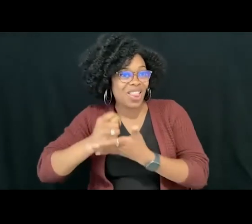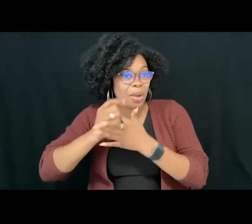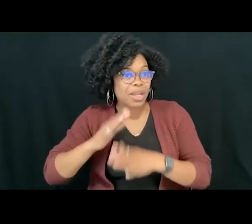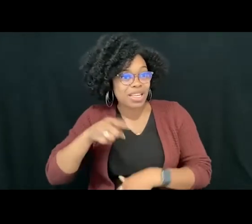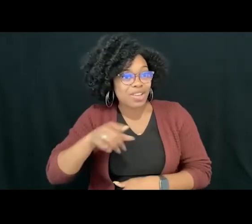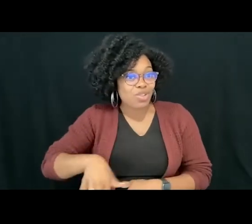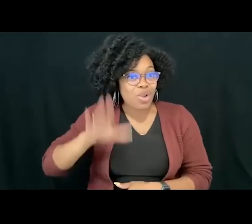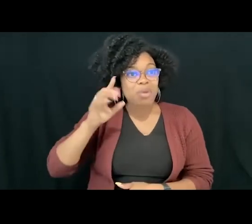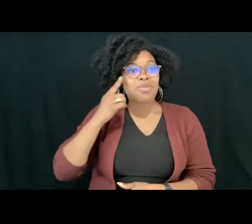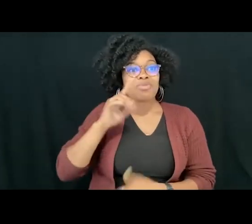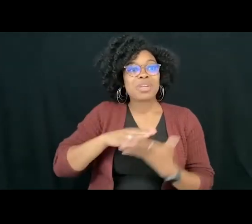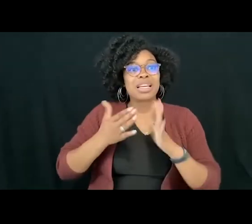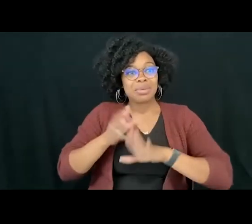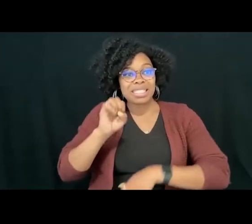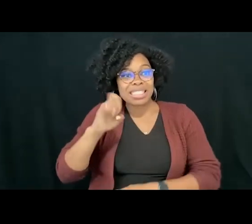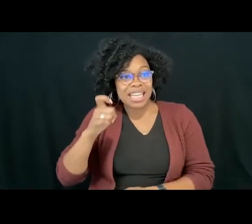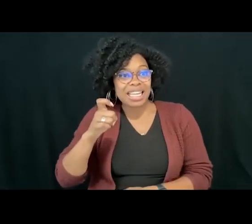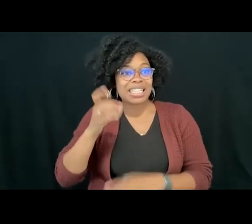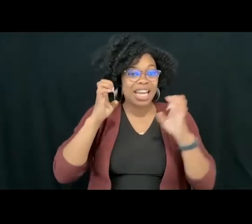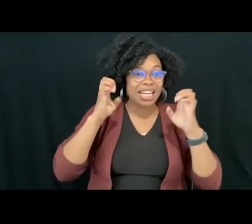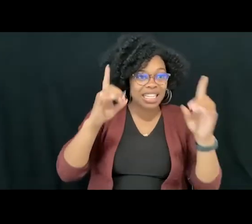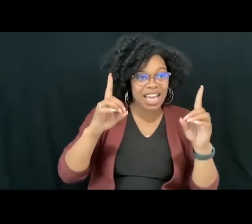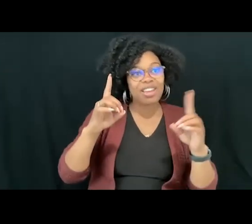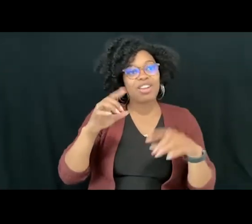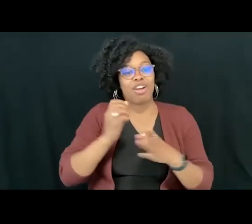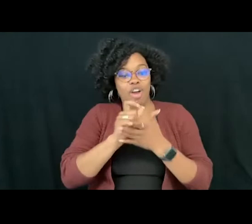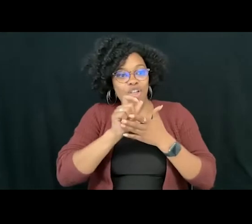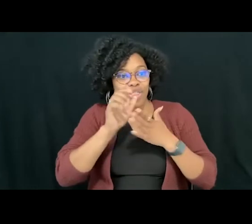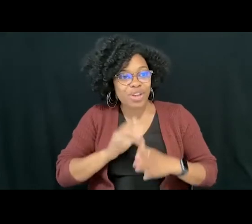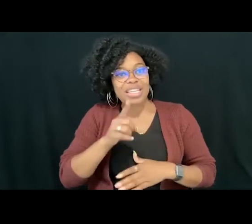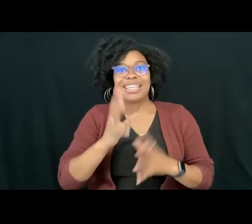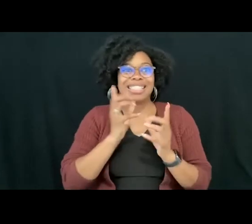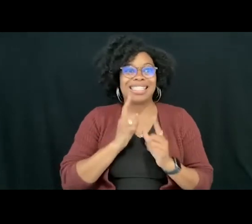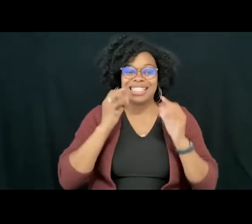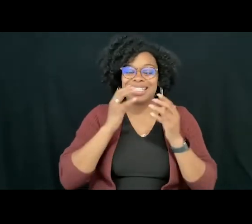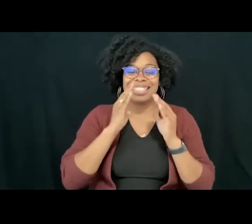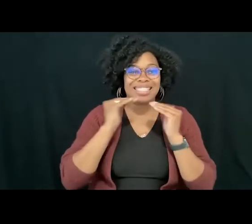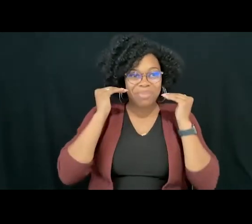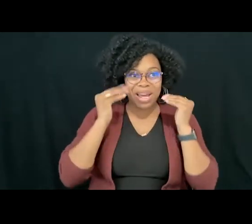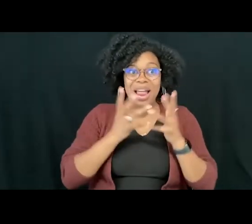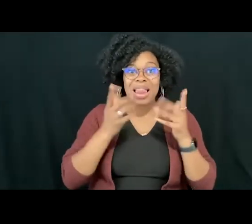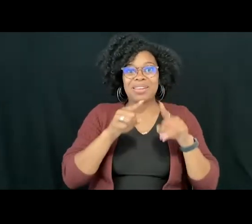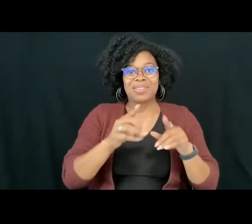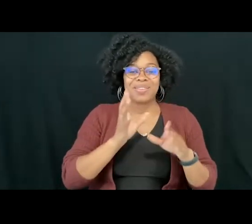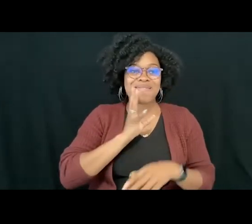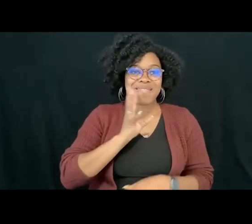and queer person who smiles a lot when they talk. Corey teaches and talks with young people, adults, and professionals across North America about